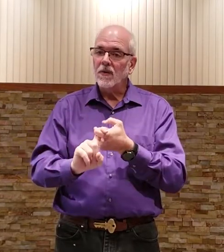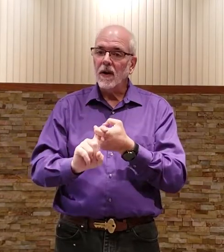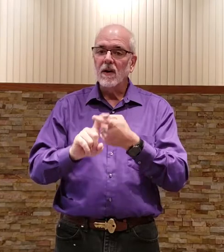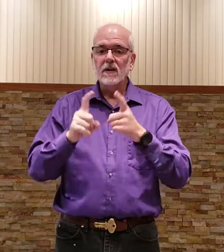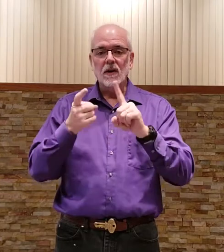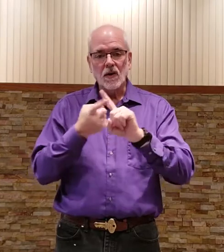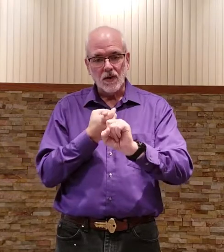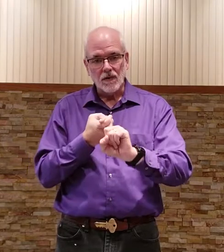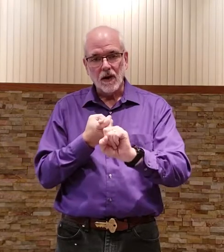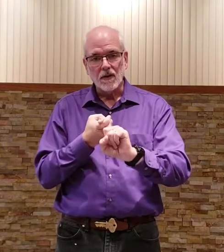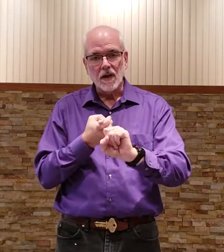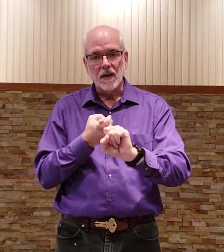fingers and hook the fingers again